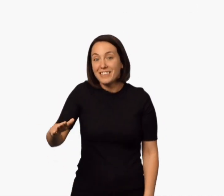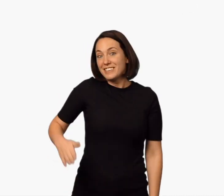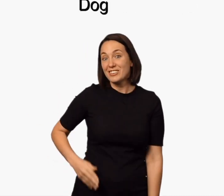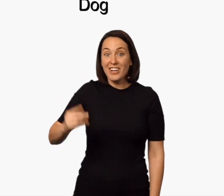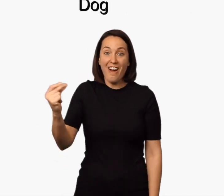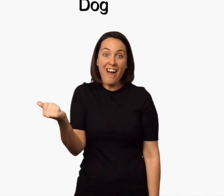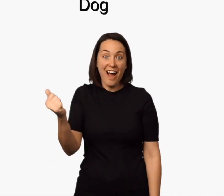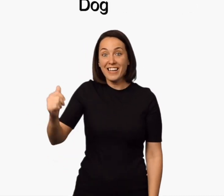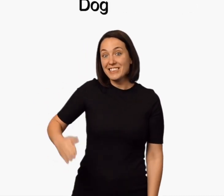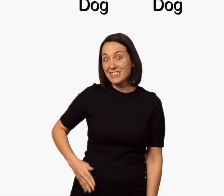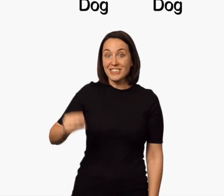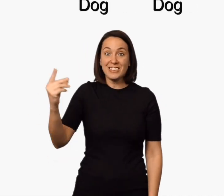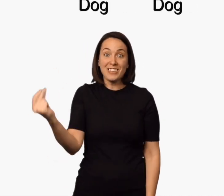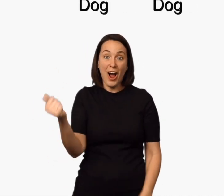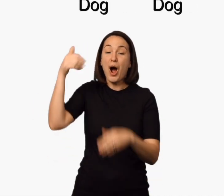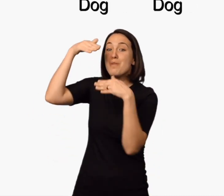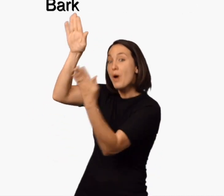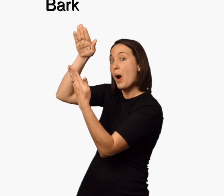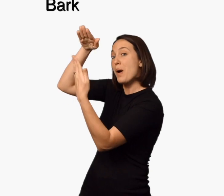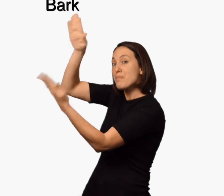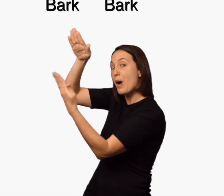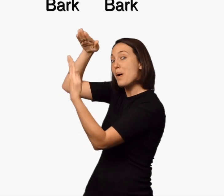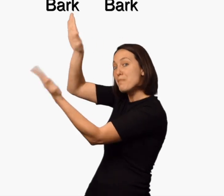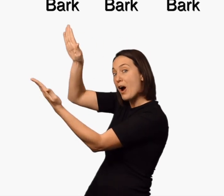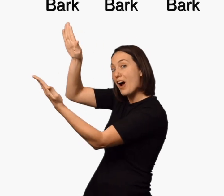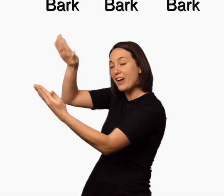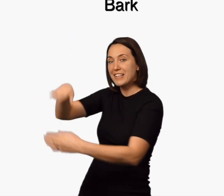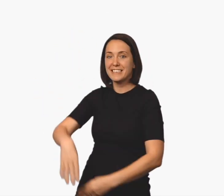Dog, dog, bark, bark, bark